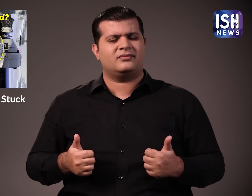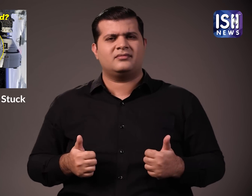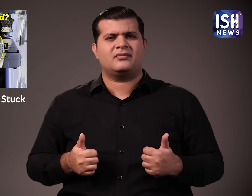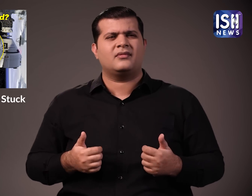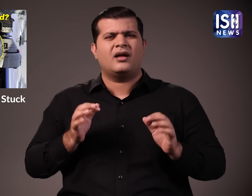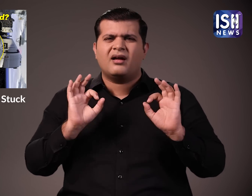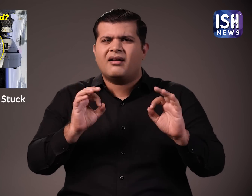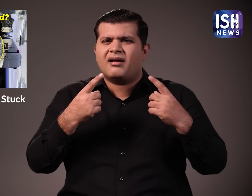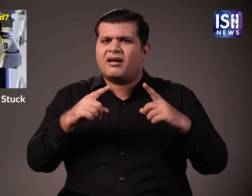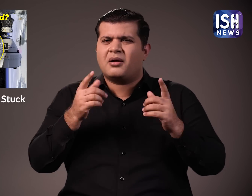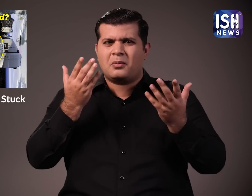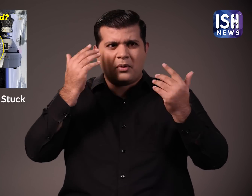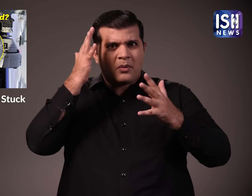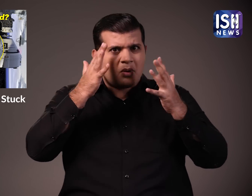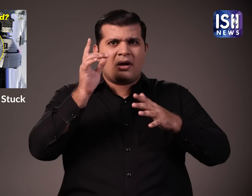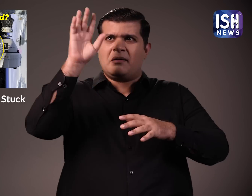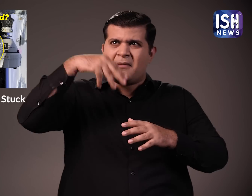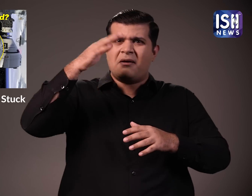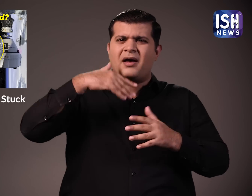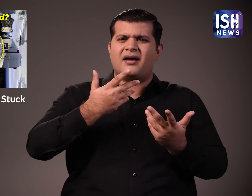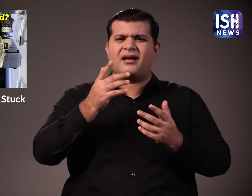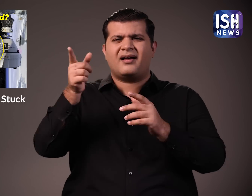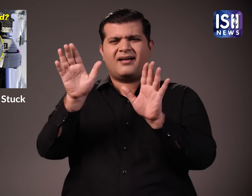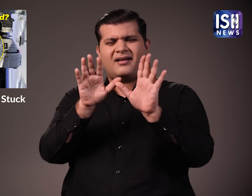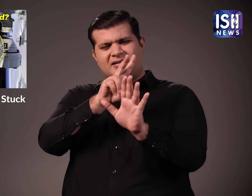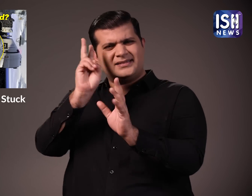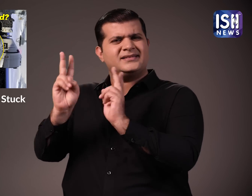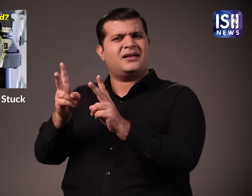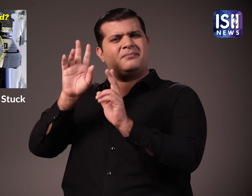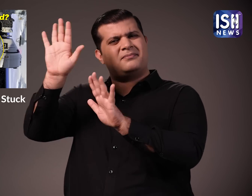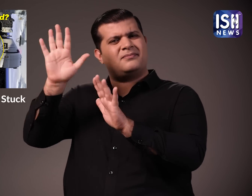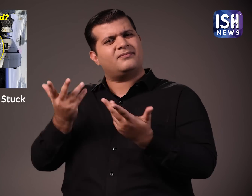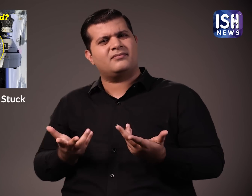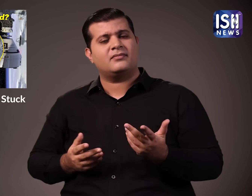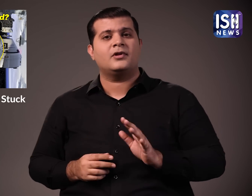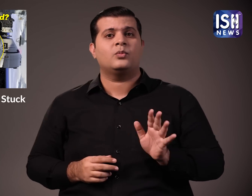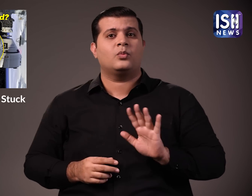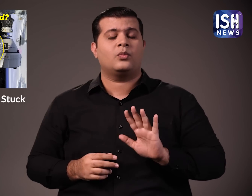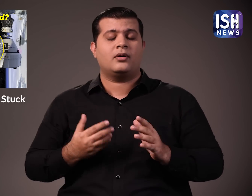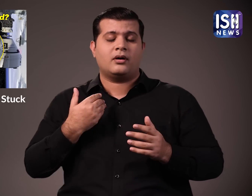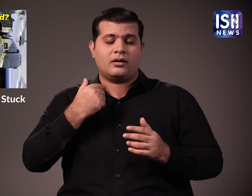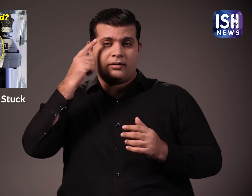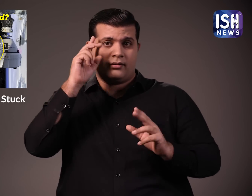food and everything. So there is not really any need to worry. So then what is the concern if they are there with the ISS?